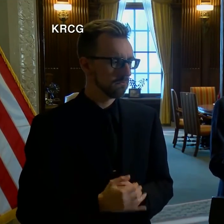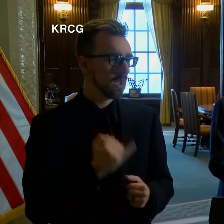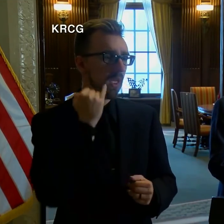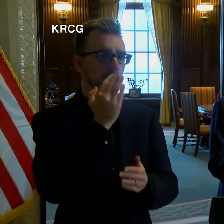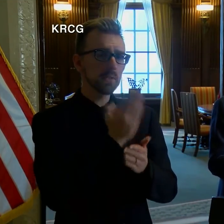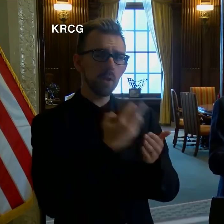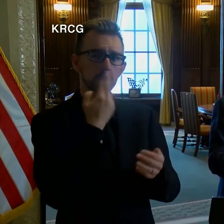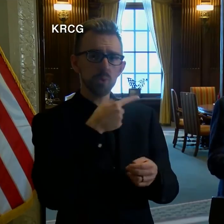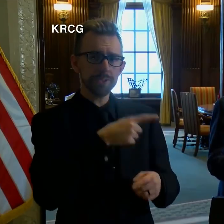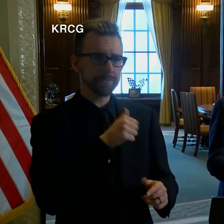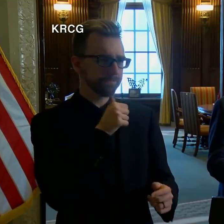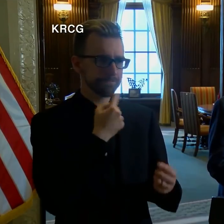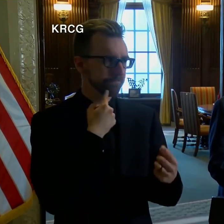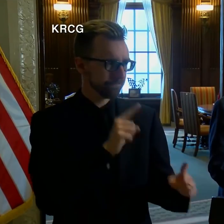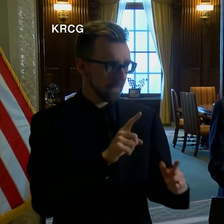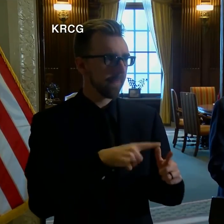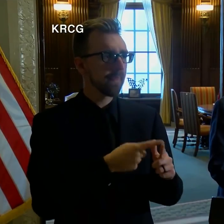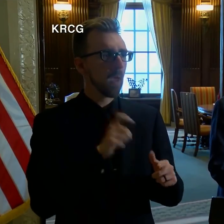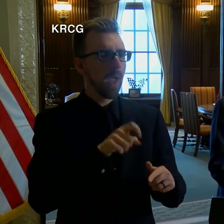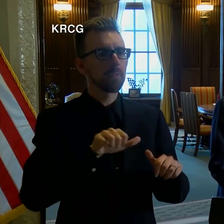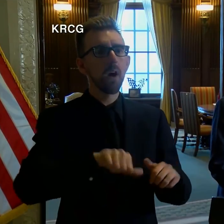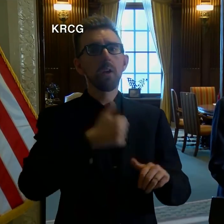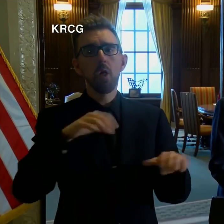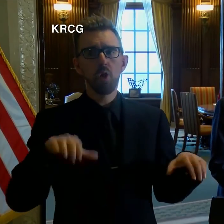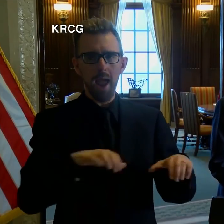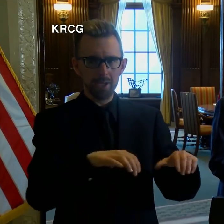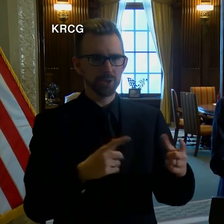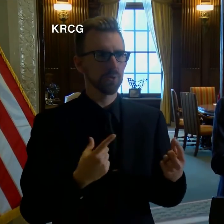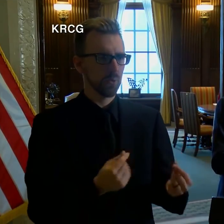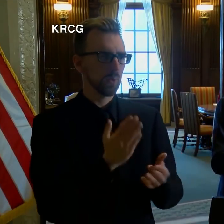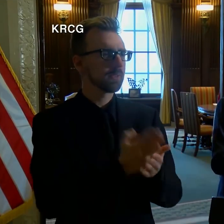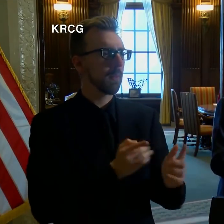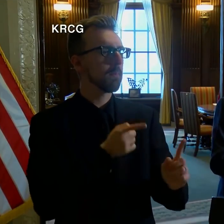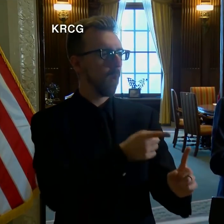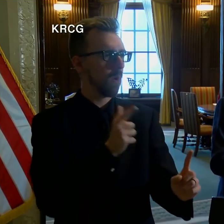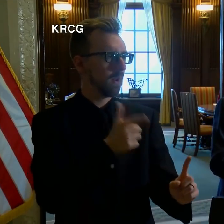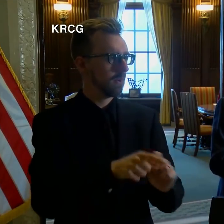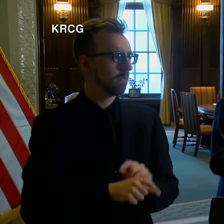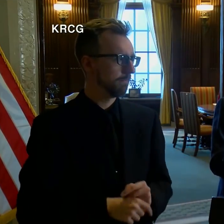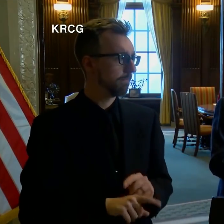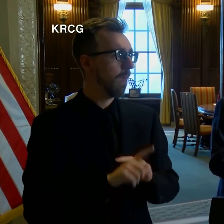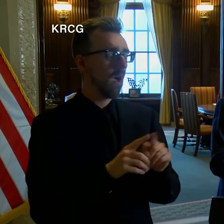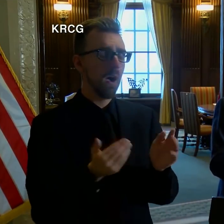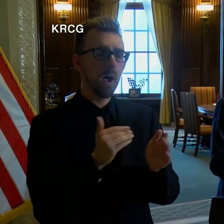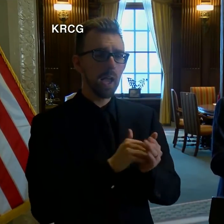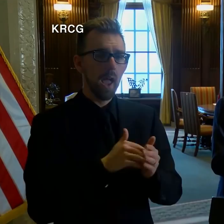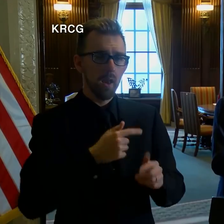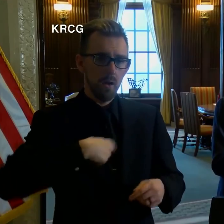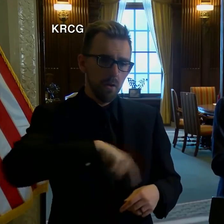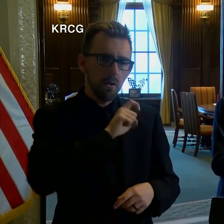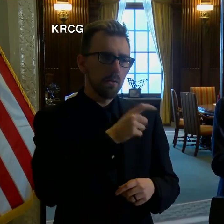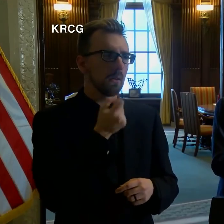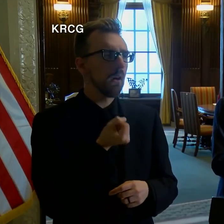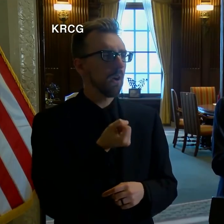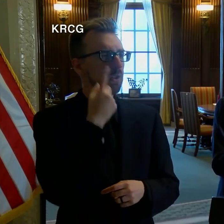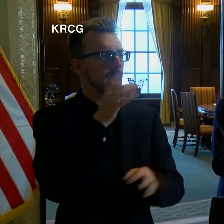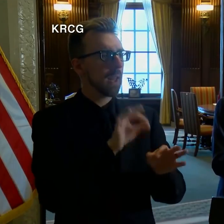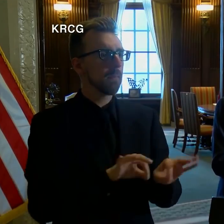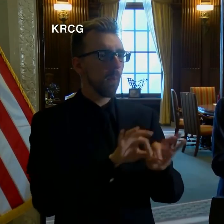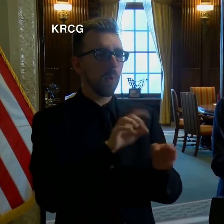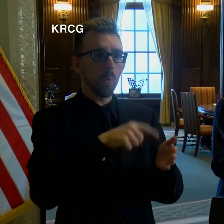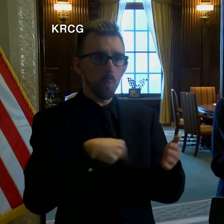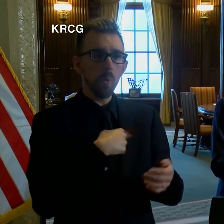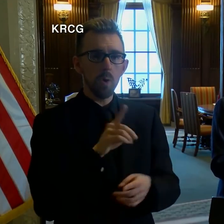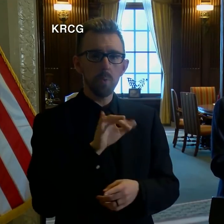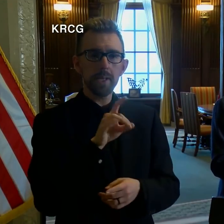some reason this doesn't work, then we take another action at some point. But I think again, it comes back to everybody understanding the importance of what we